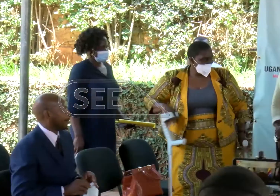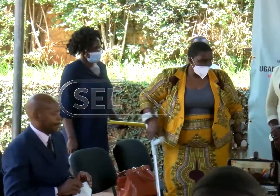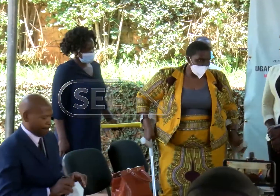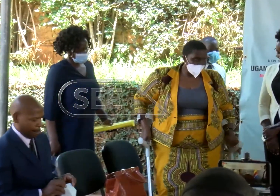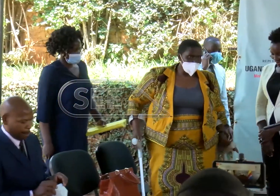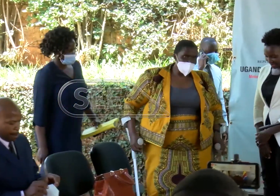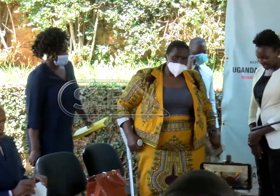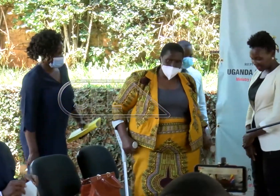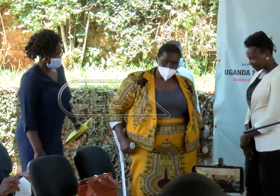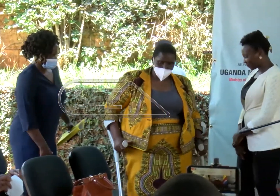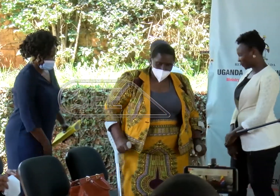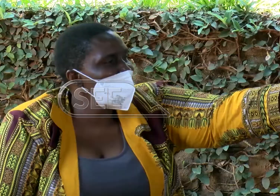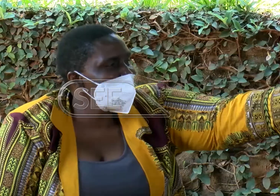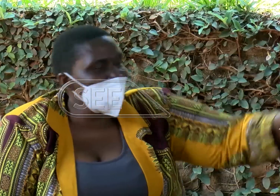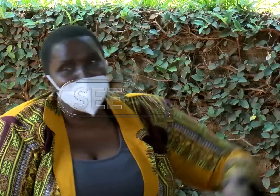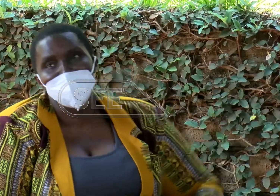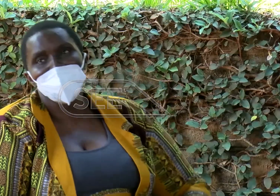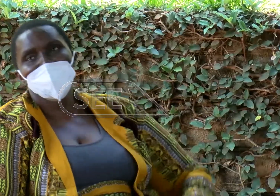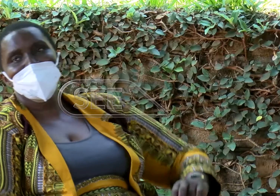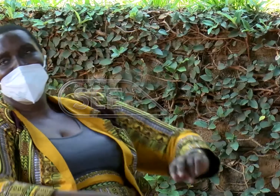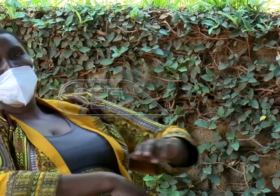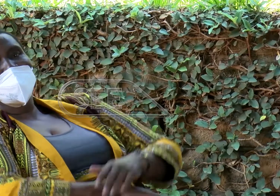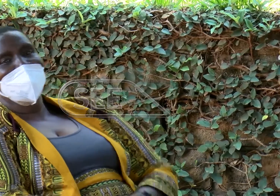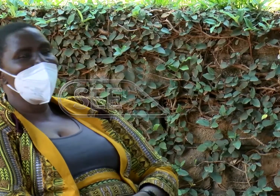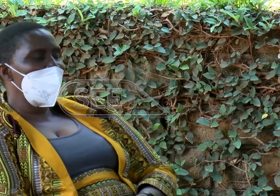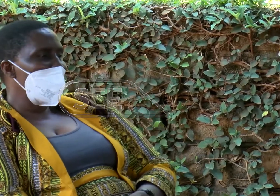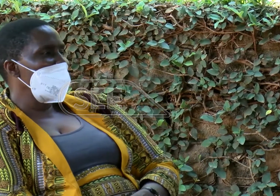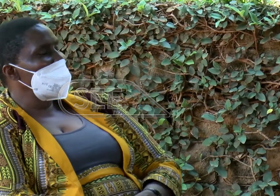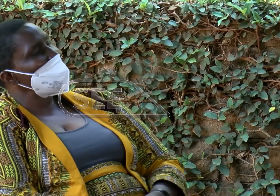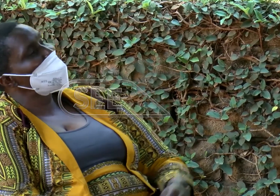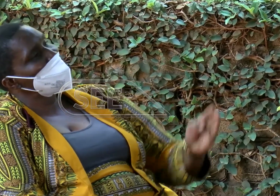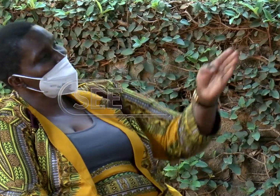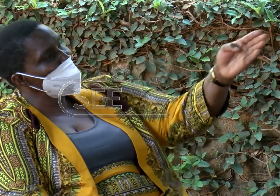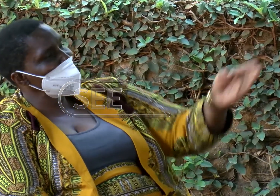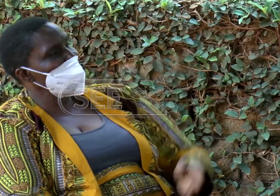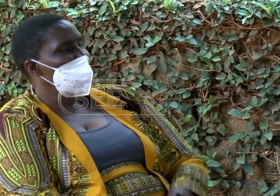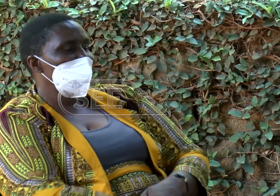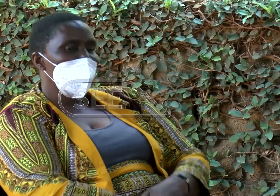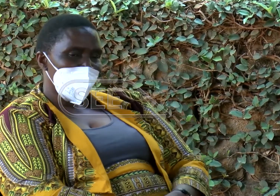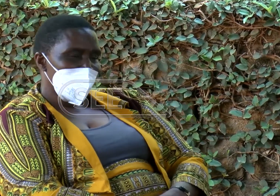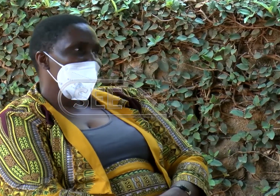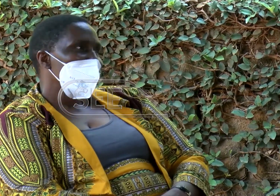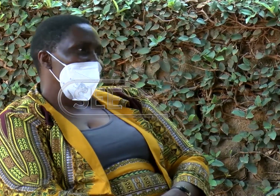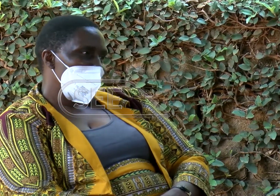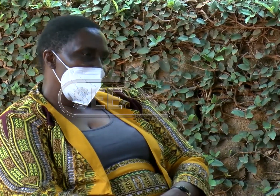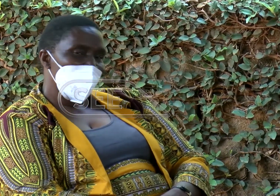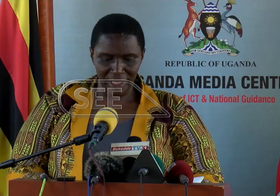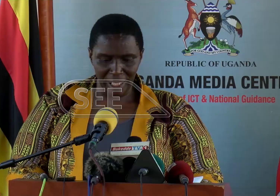The State Minister for Disability Affairs, Helen Asamo, while addressing the press, outlined the setbacks that needed attention. The